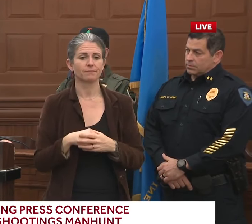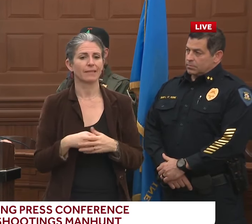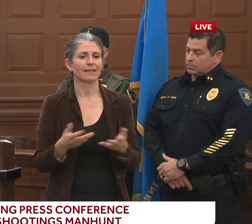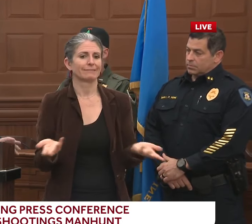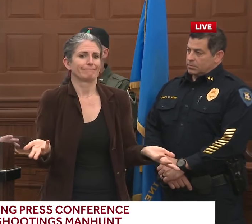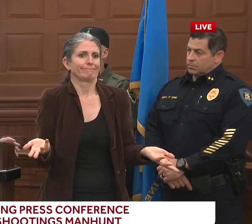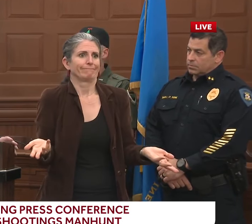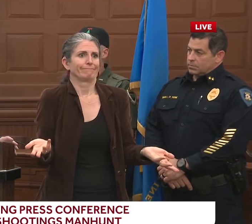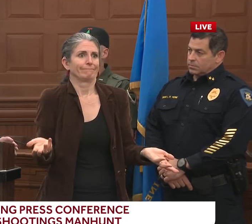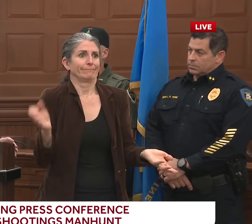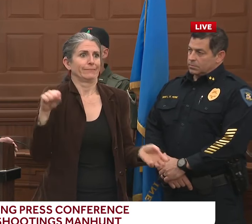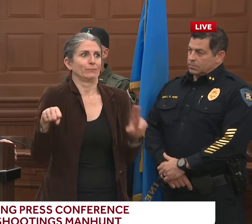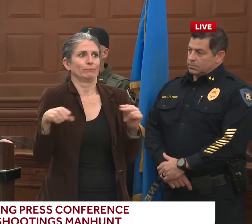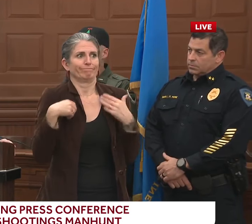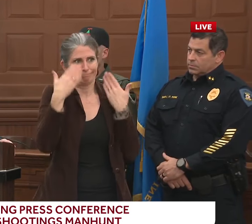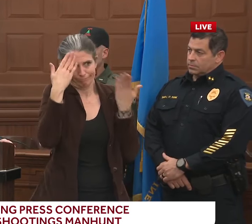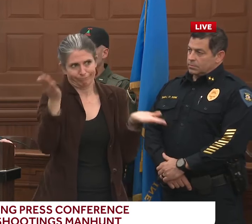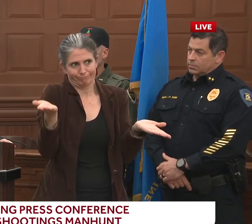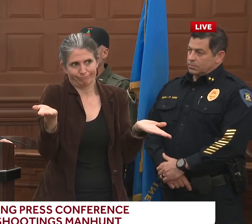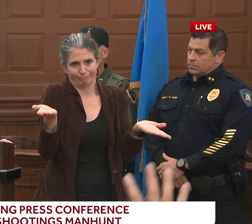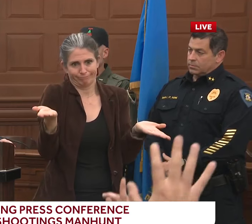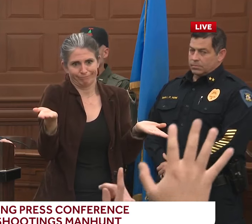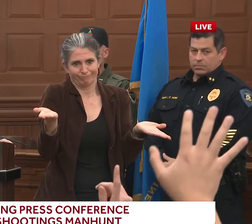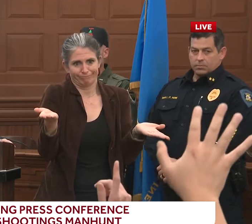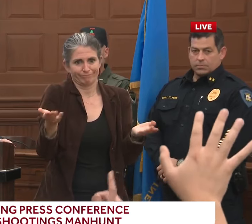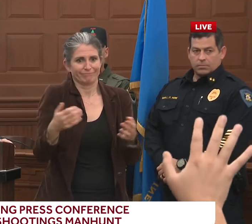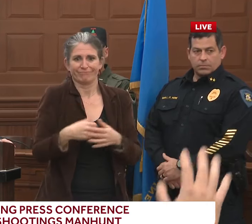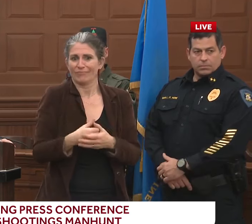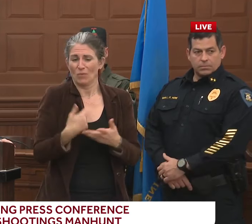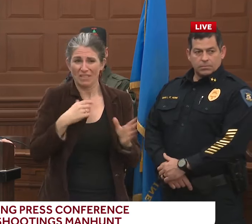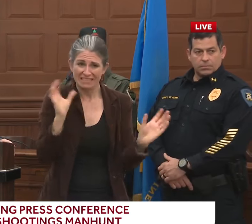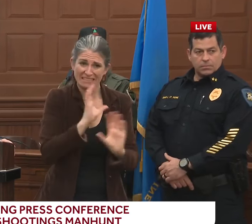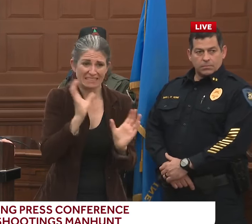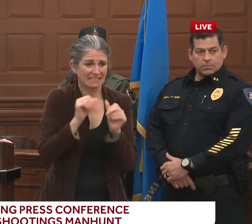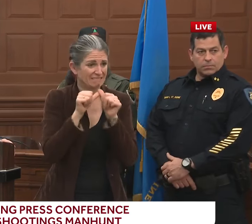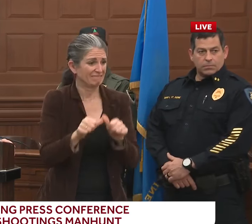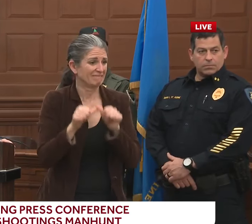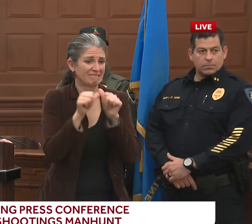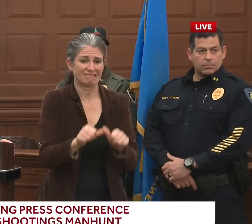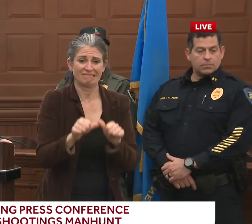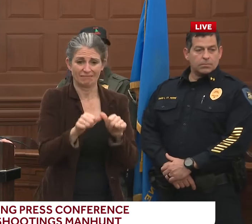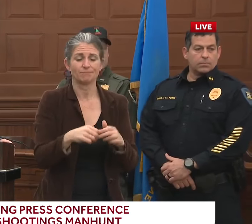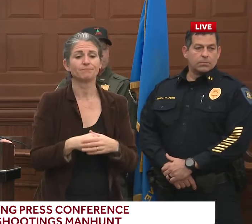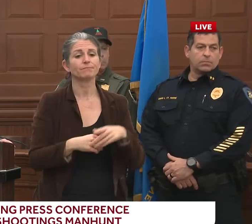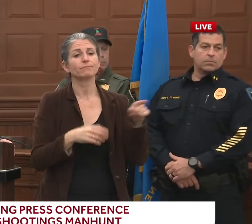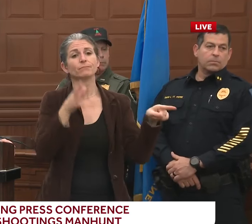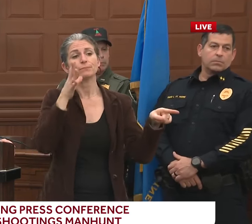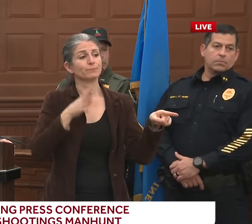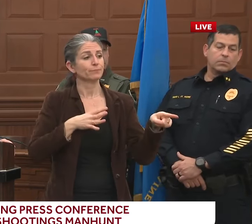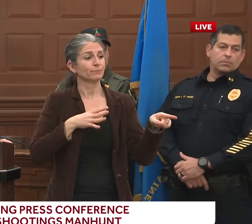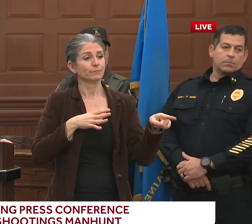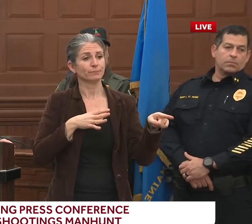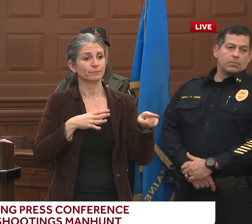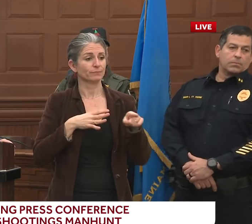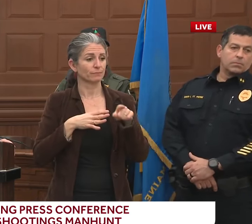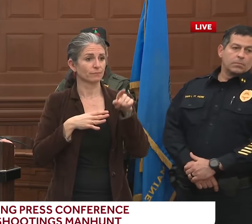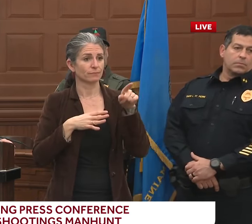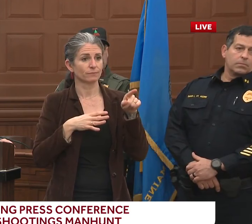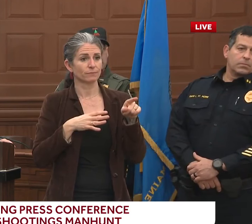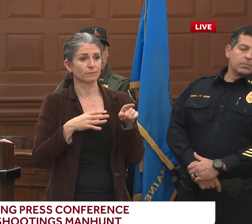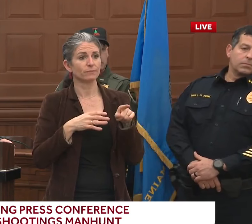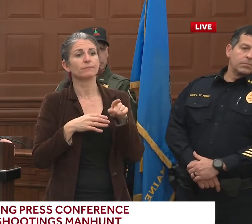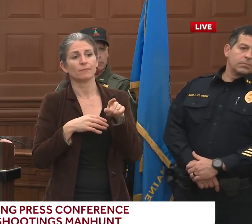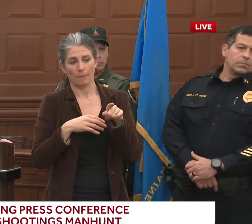as comprehensive as we can with these particular searches. Yes, ma'am? We noticed earlier there was a expensive bloodlust in